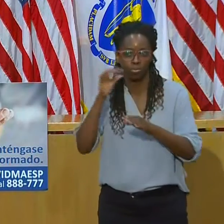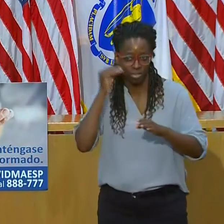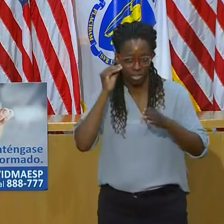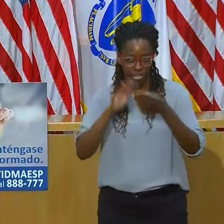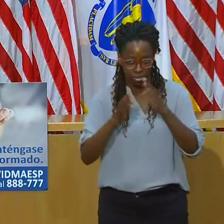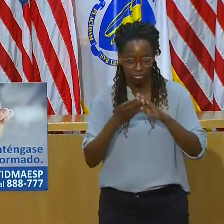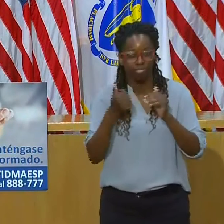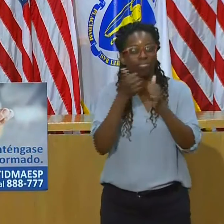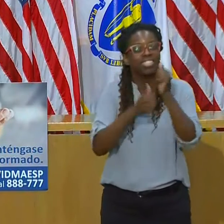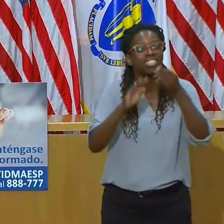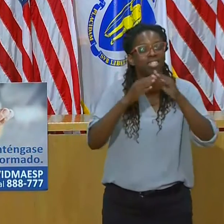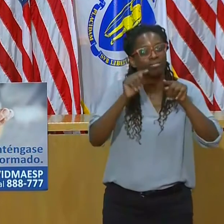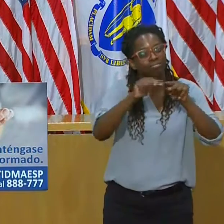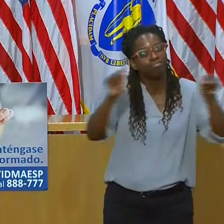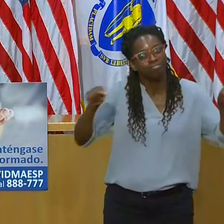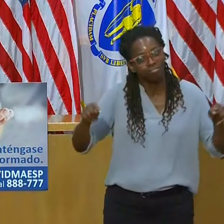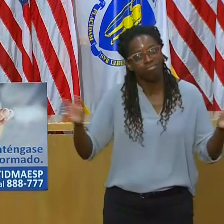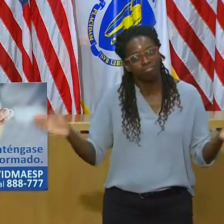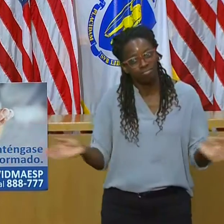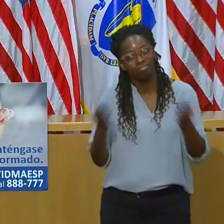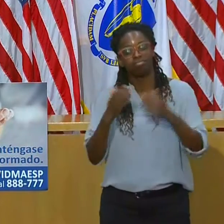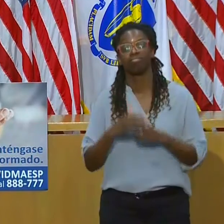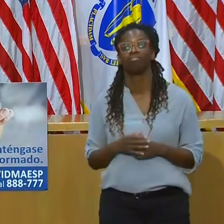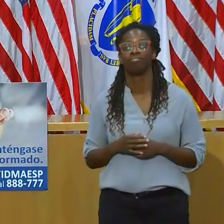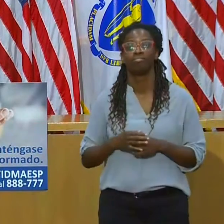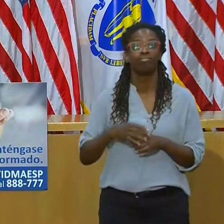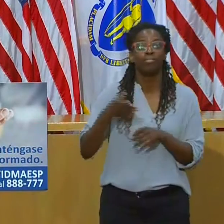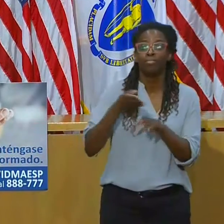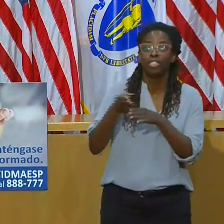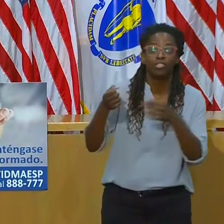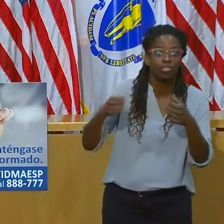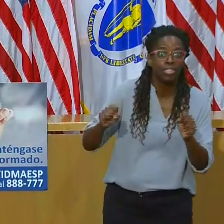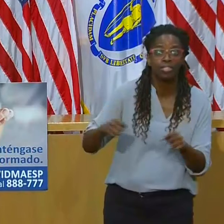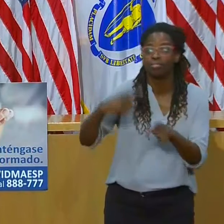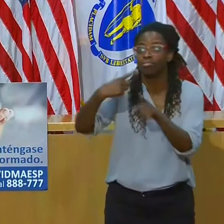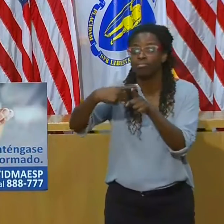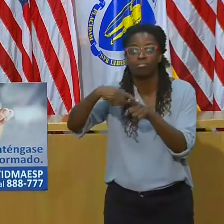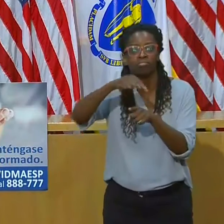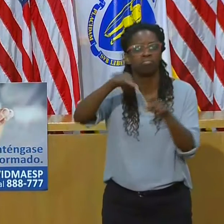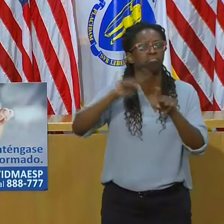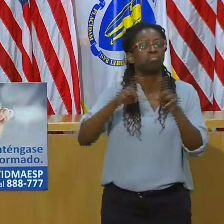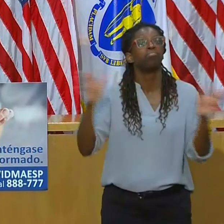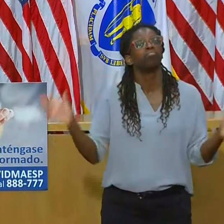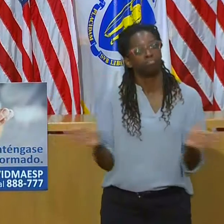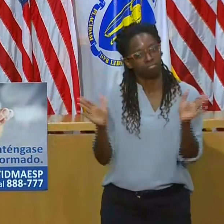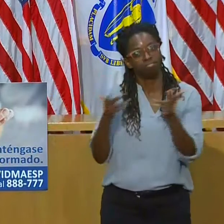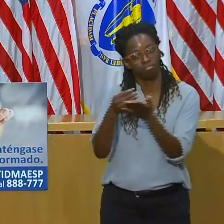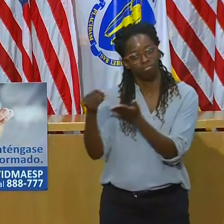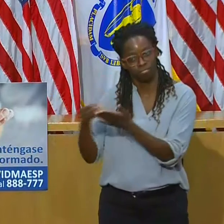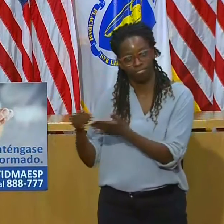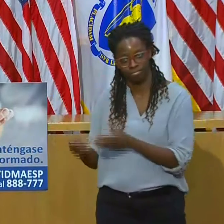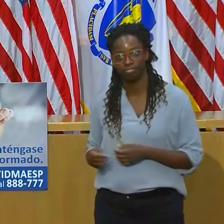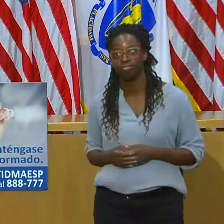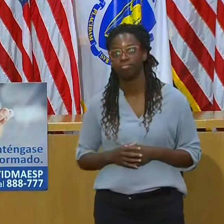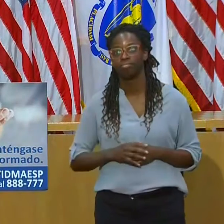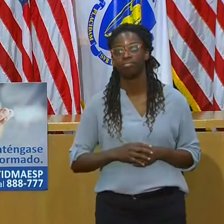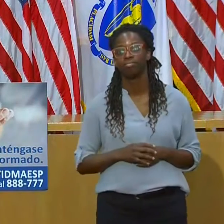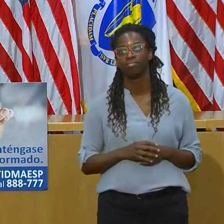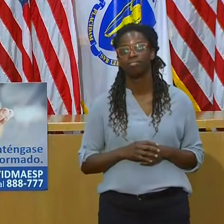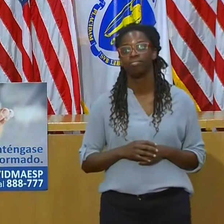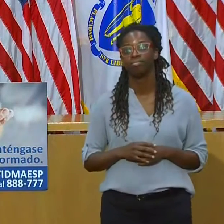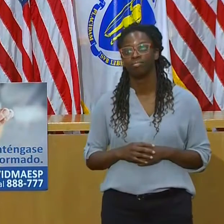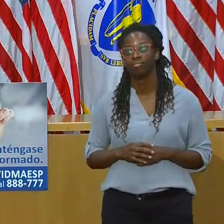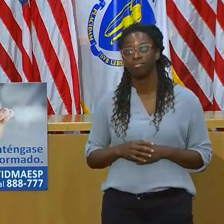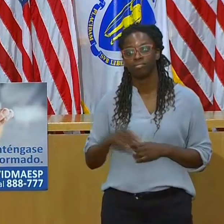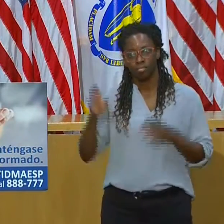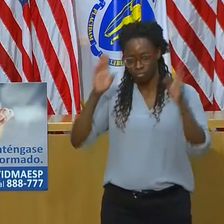streets throughout our cities and towns. We've also focused specifically on helping residents and communities that have been hit